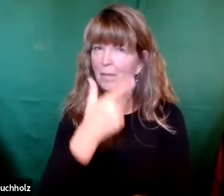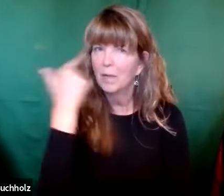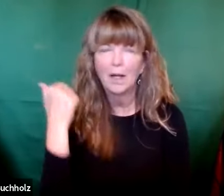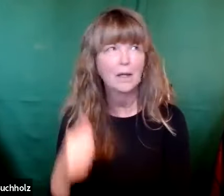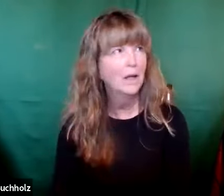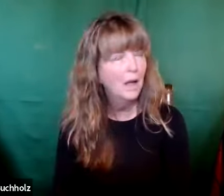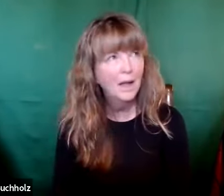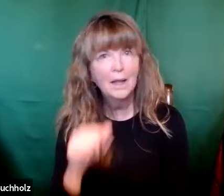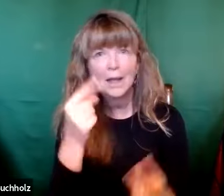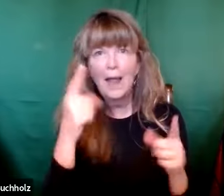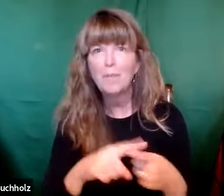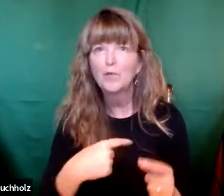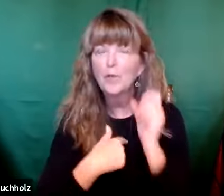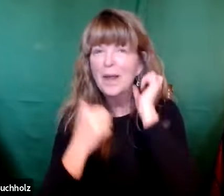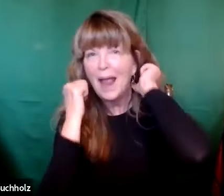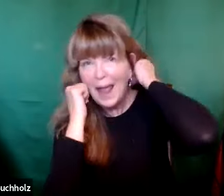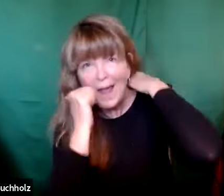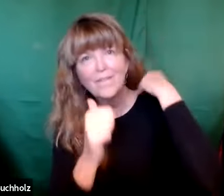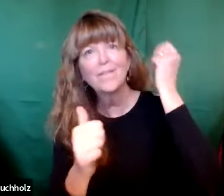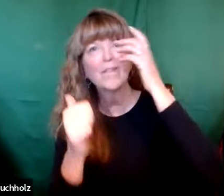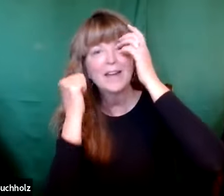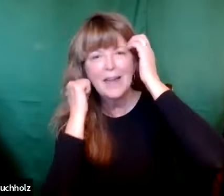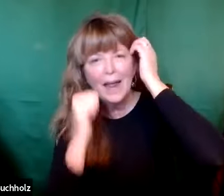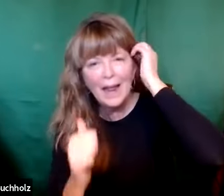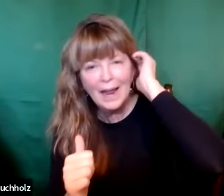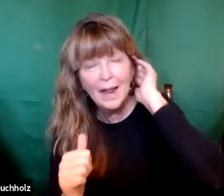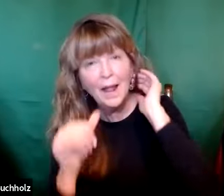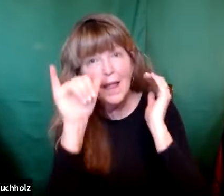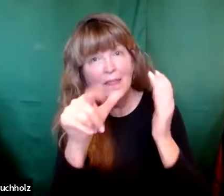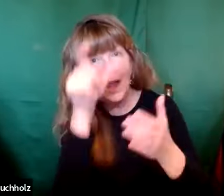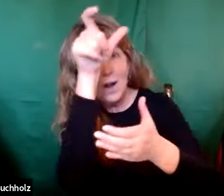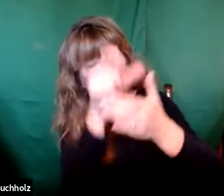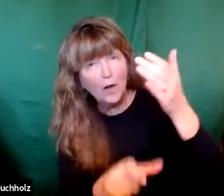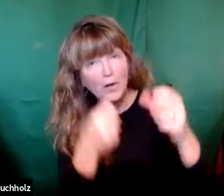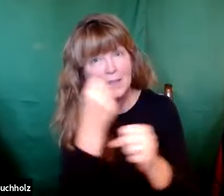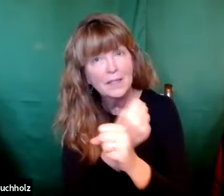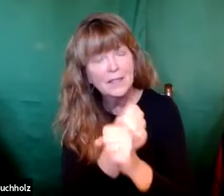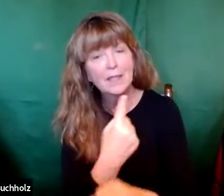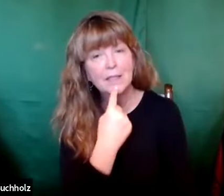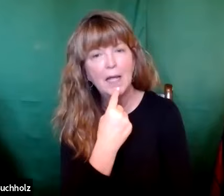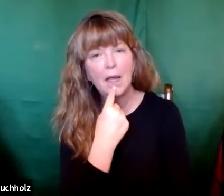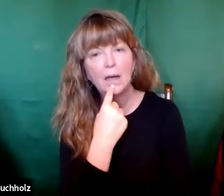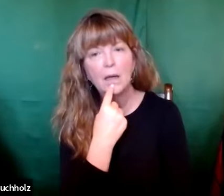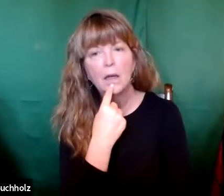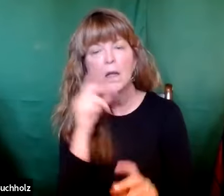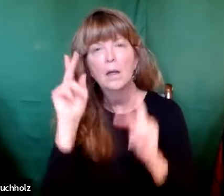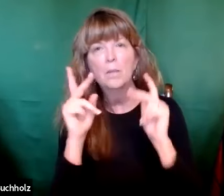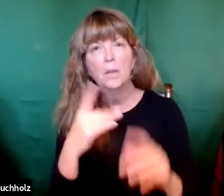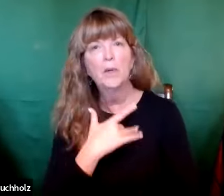And I thought, this is very interesting, because this happens to me every day. The statistician